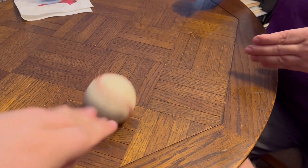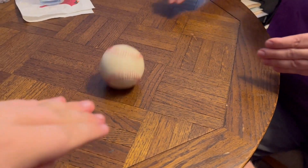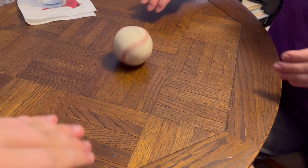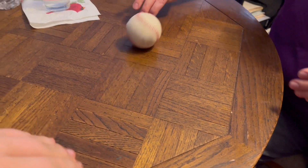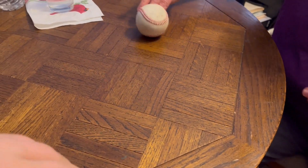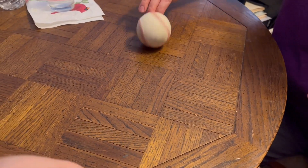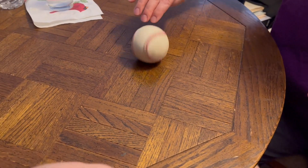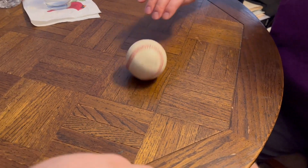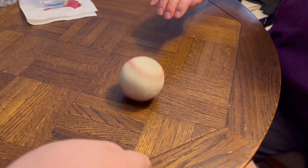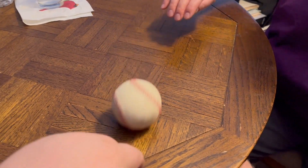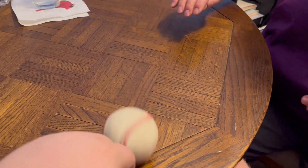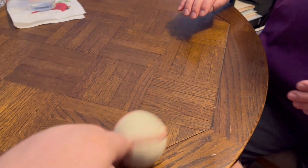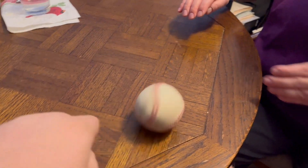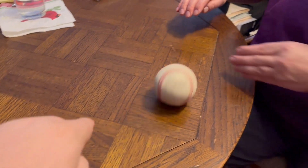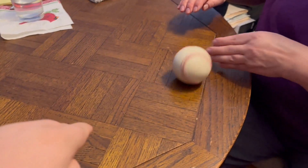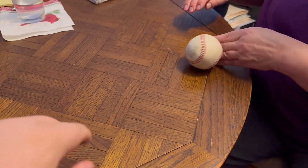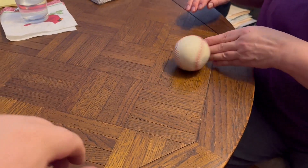wow wow is a lot of fun Alex